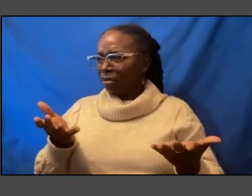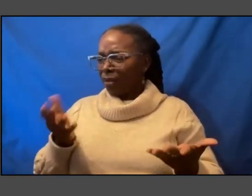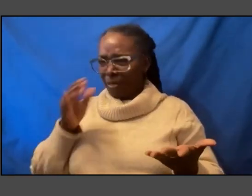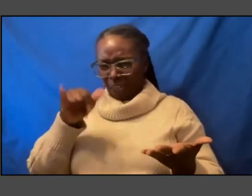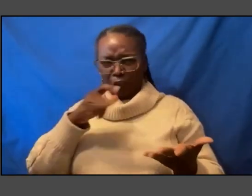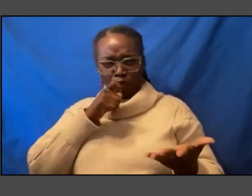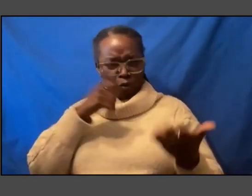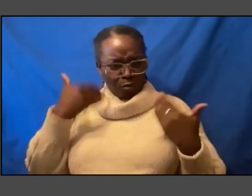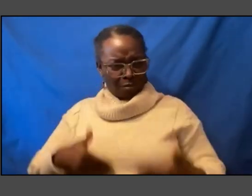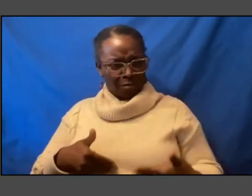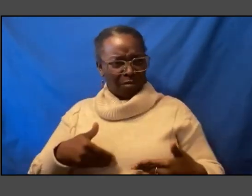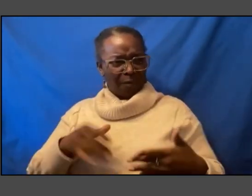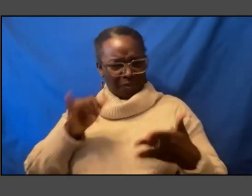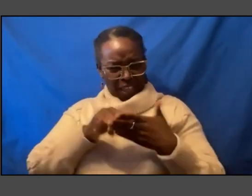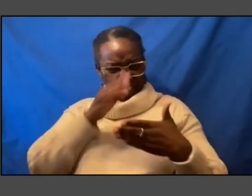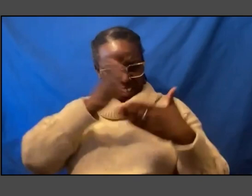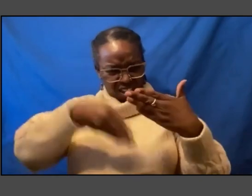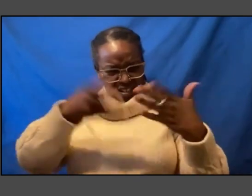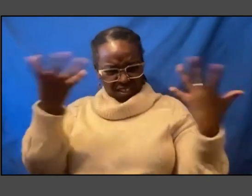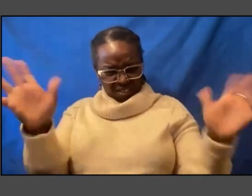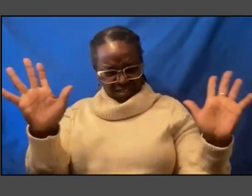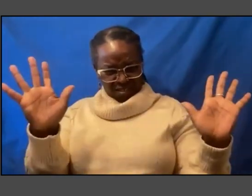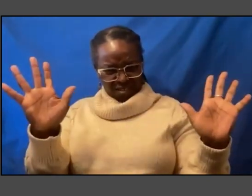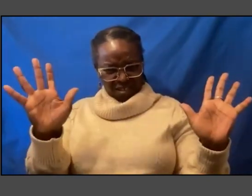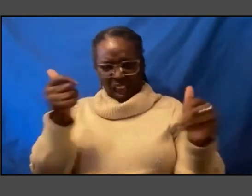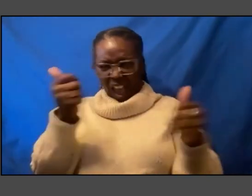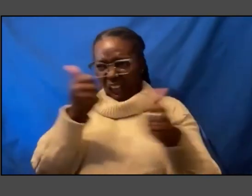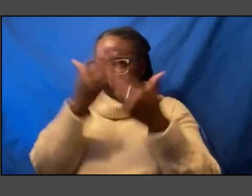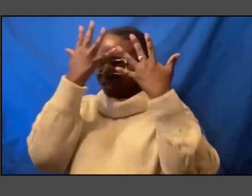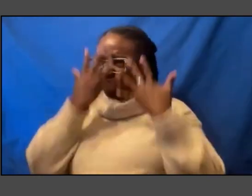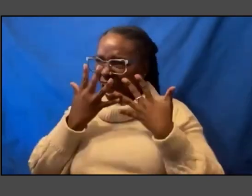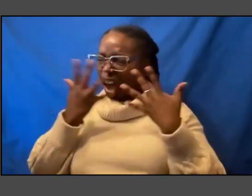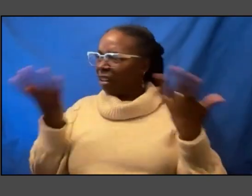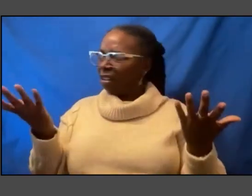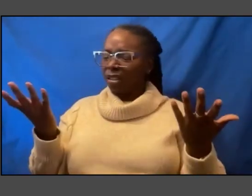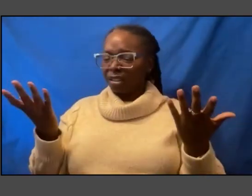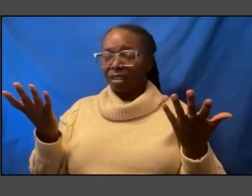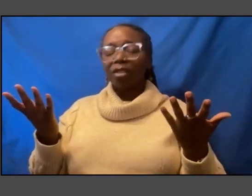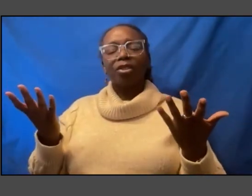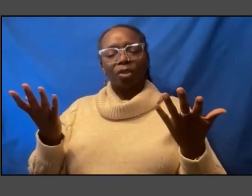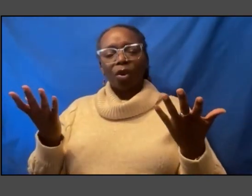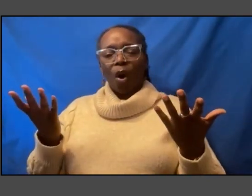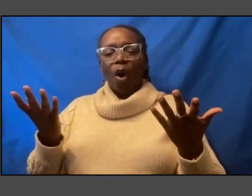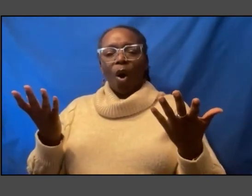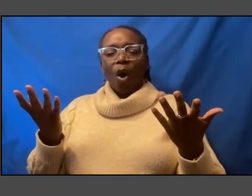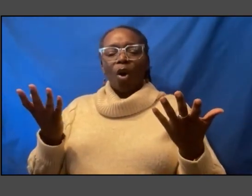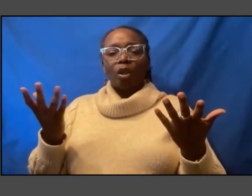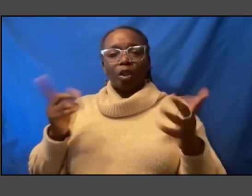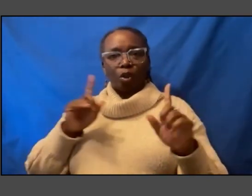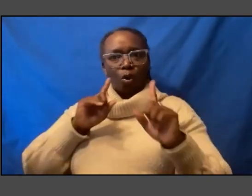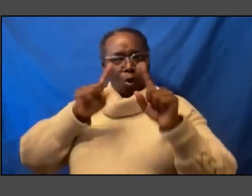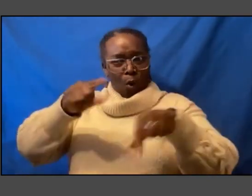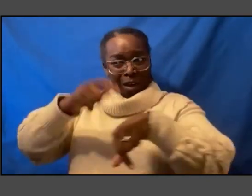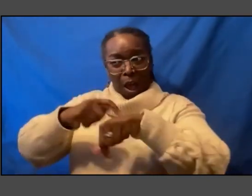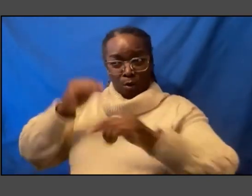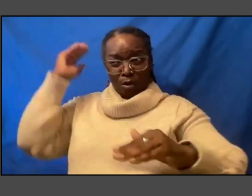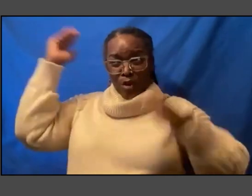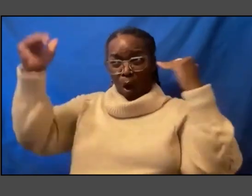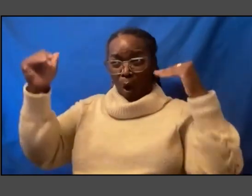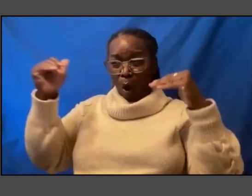it ends is everybody sad um you know so to go now as an adult and to be able to